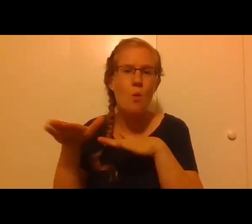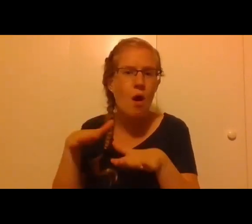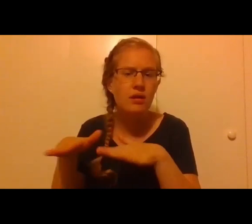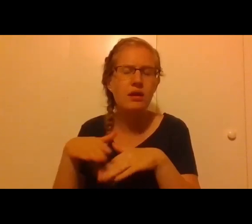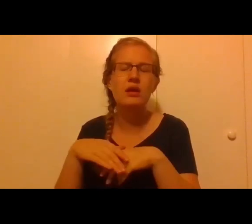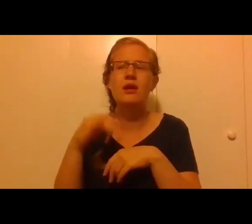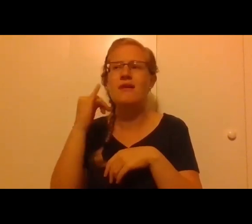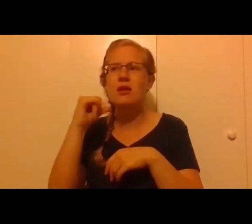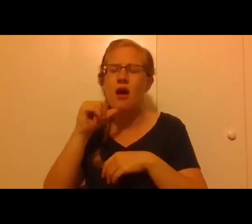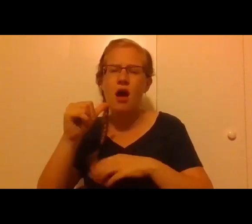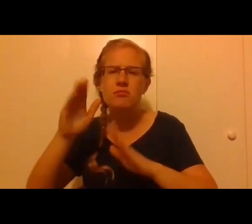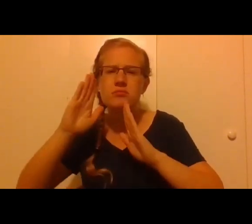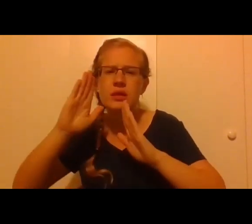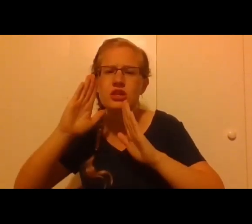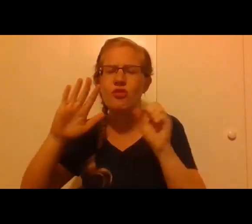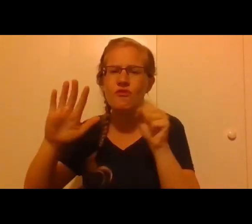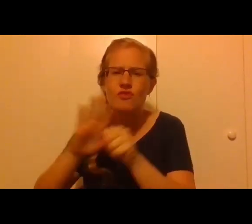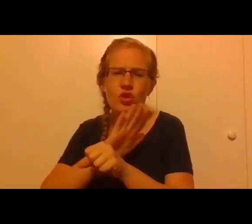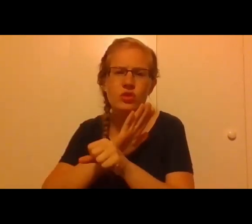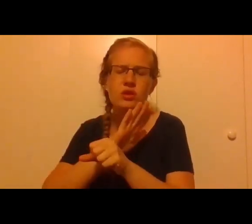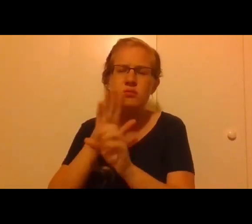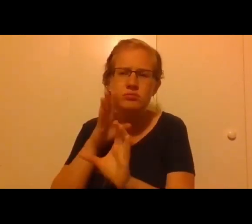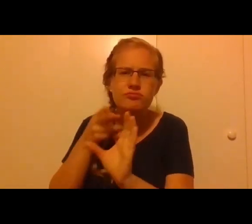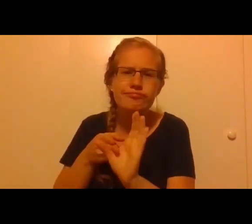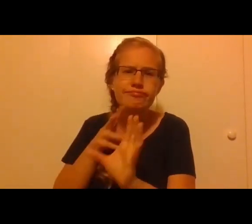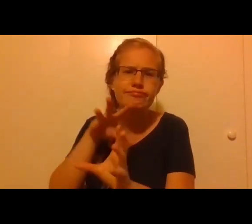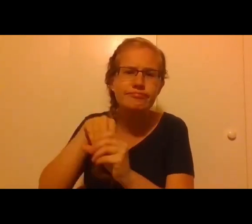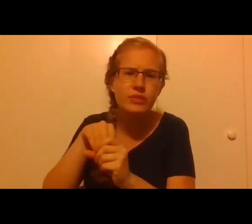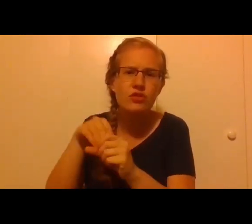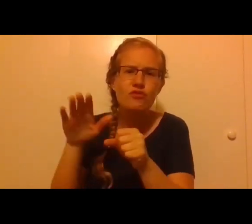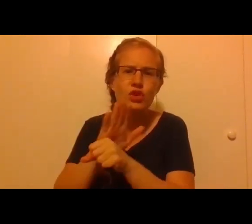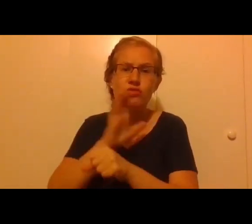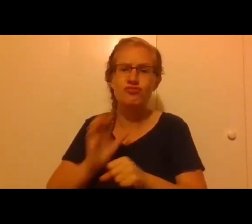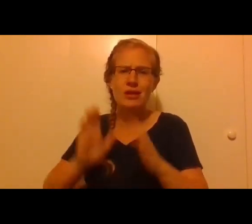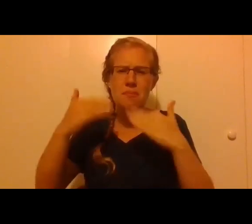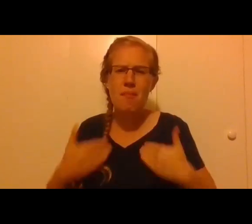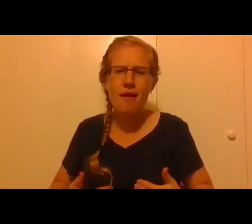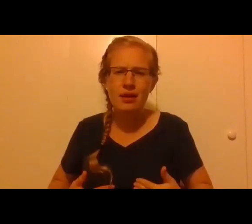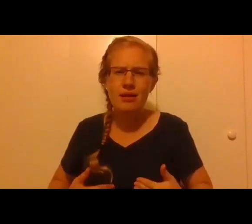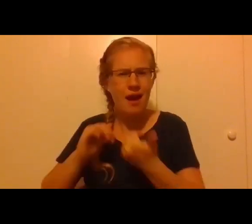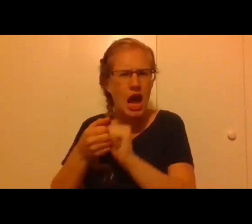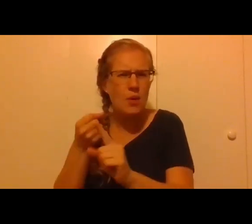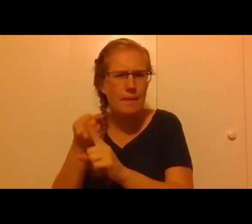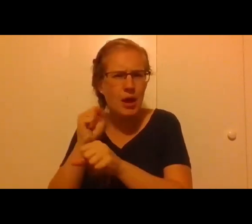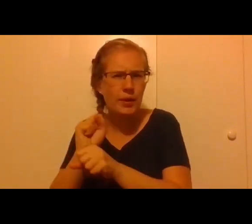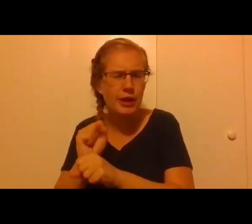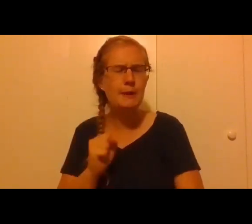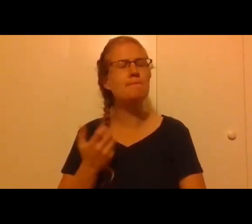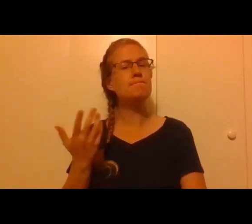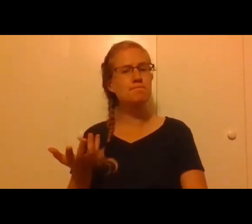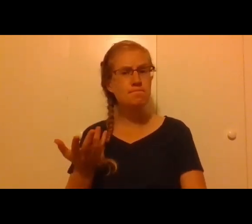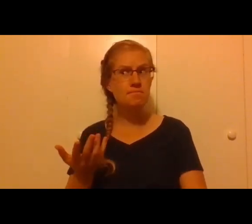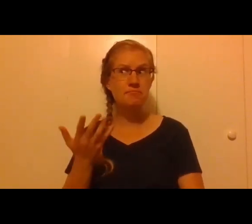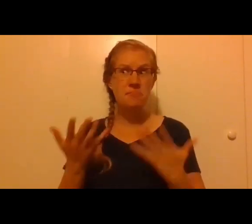not attending to the fullness and receiving and participating in the fullness of the body of Christ? I can imagine that there would